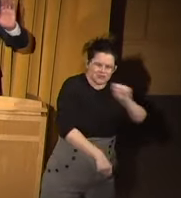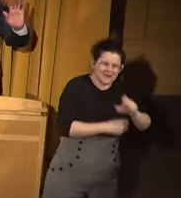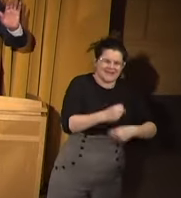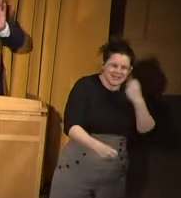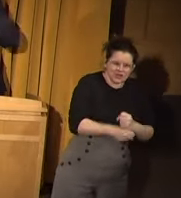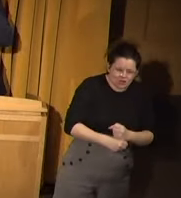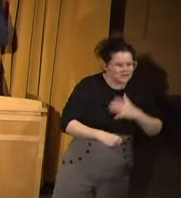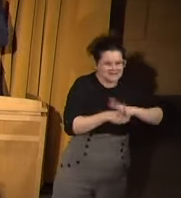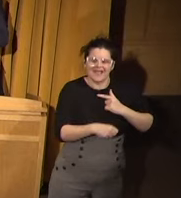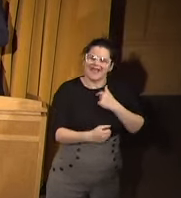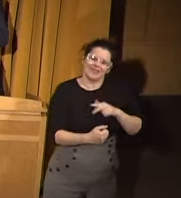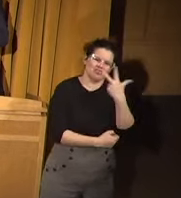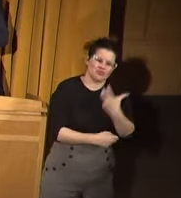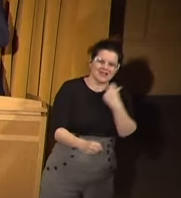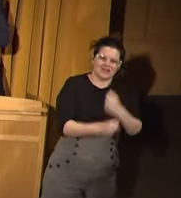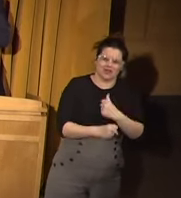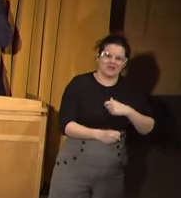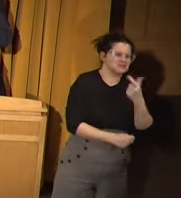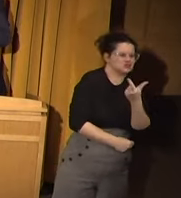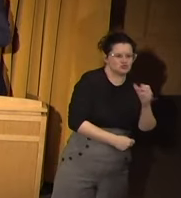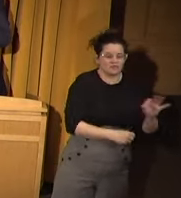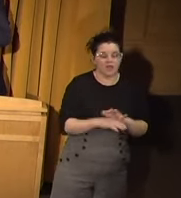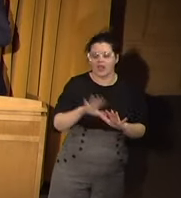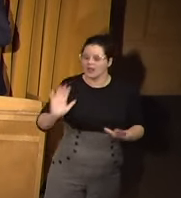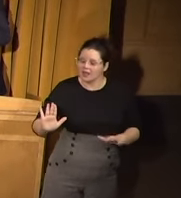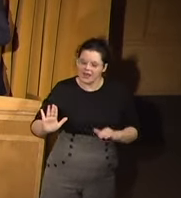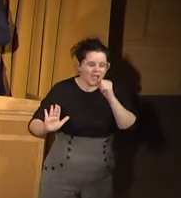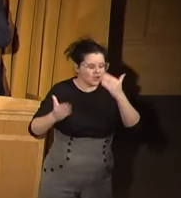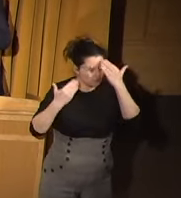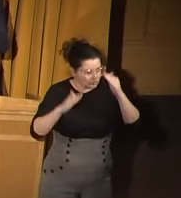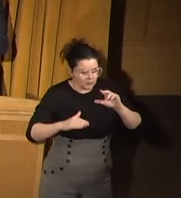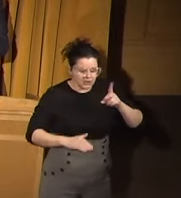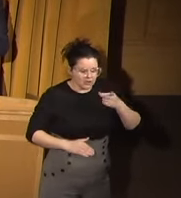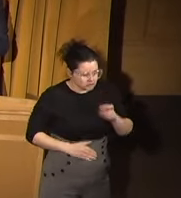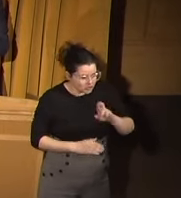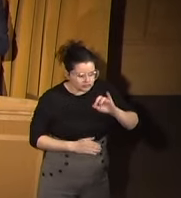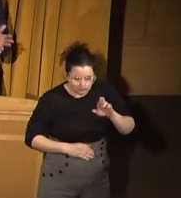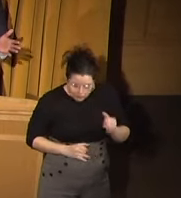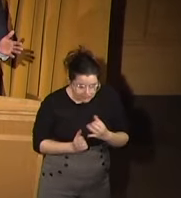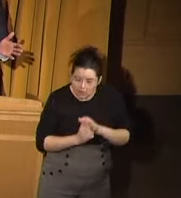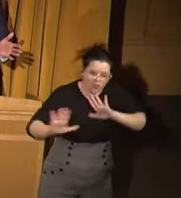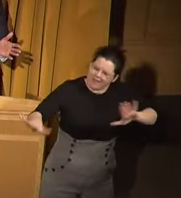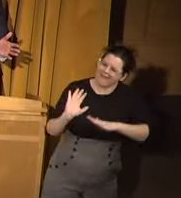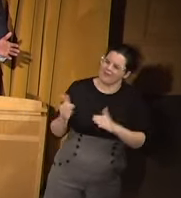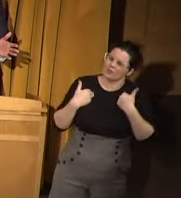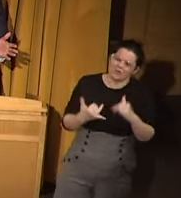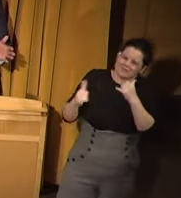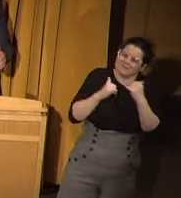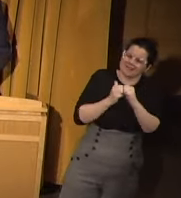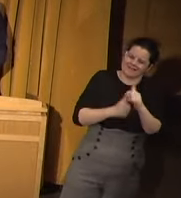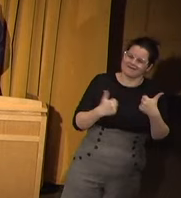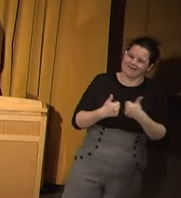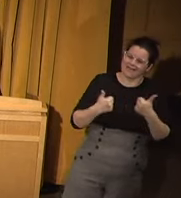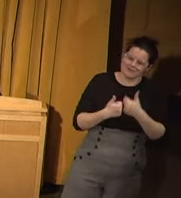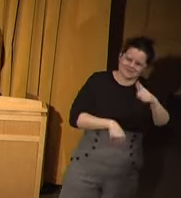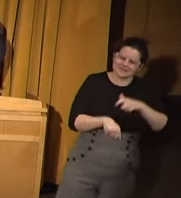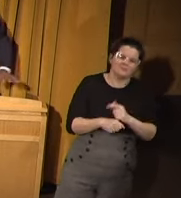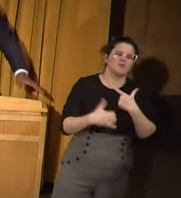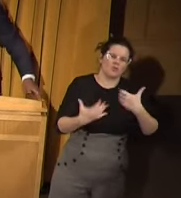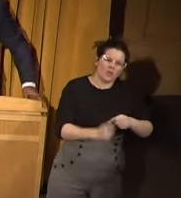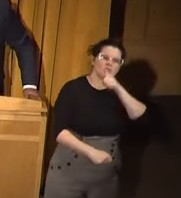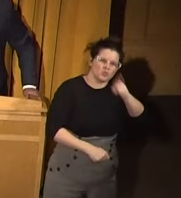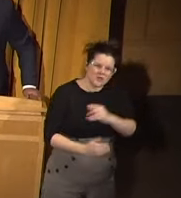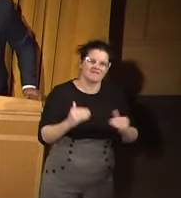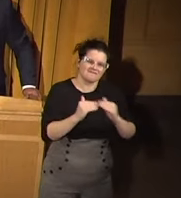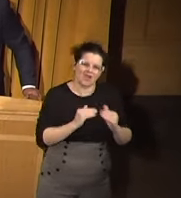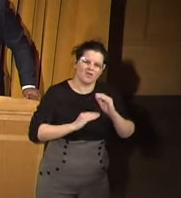years? I don't know what Dr. Rod just doing. We don't want to play at this time. We want a real